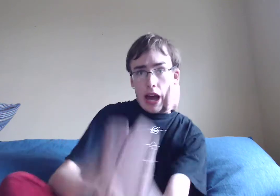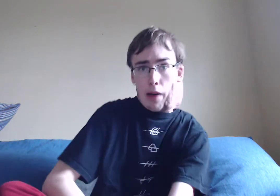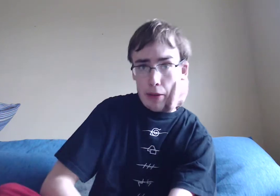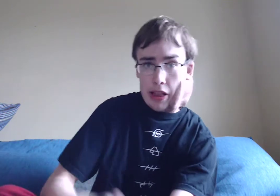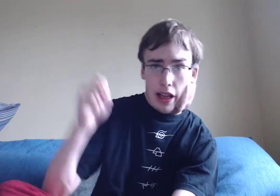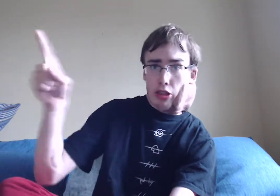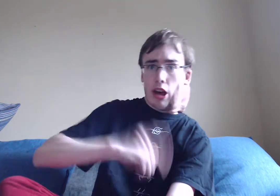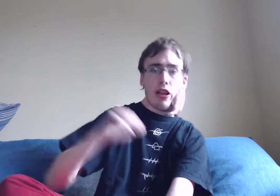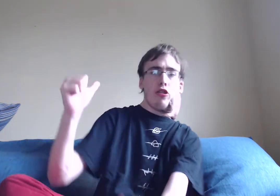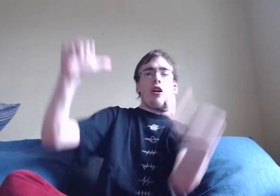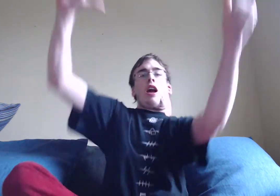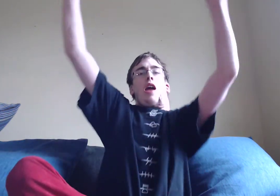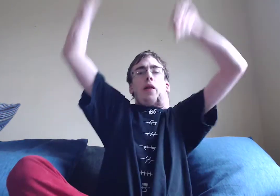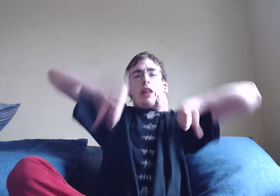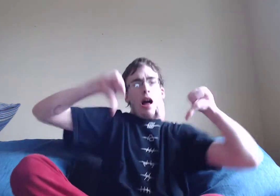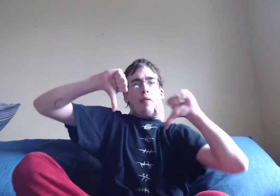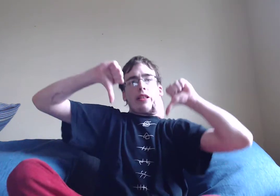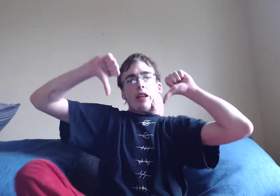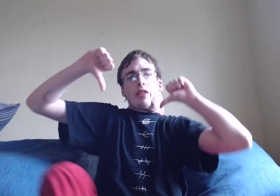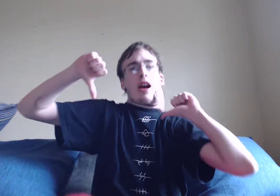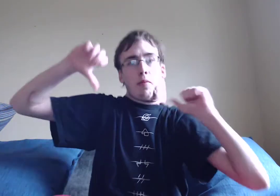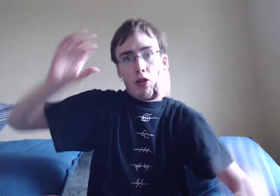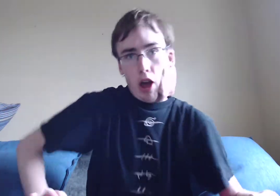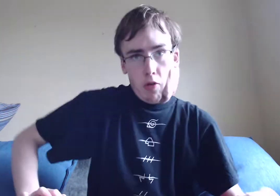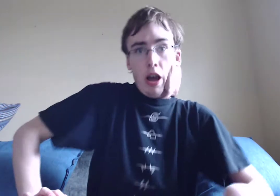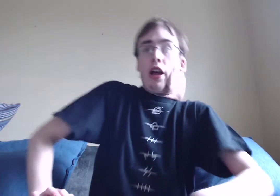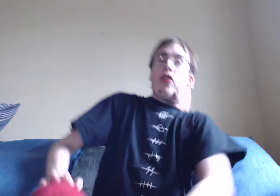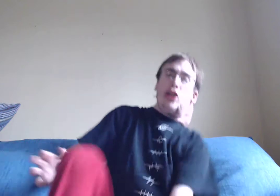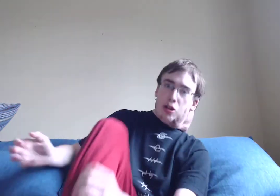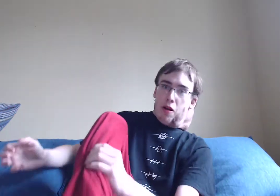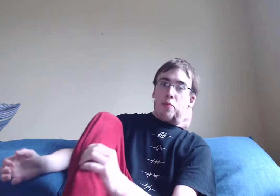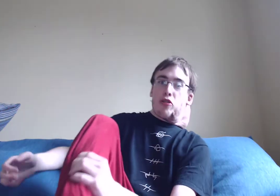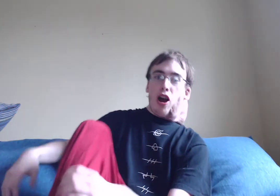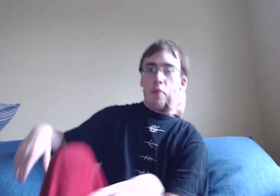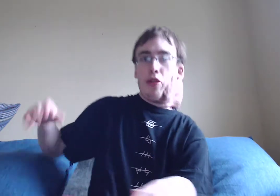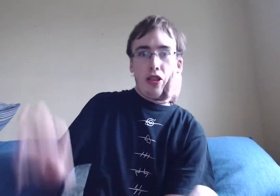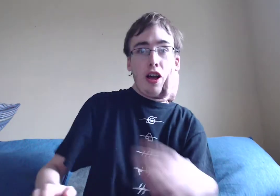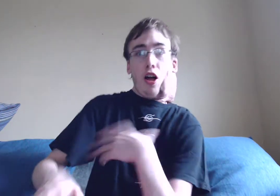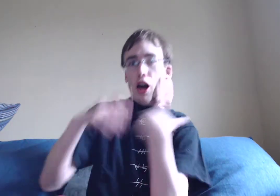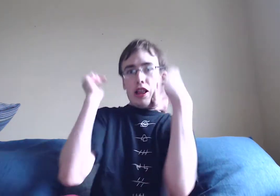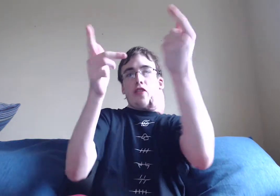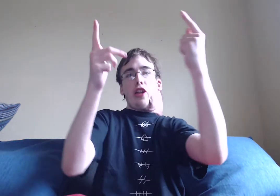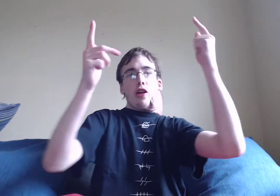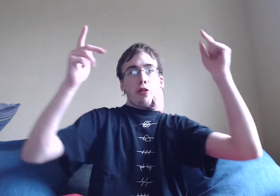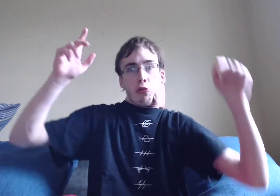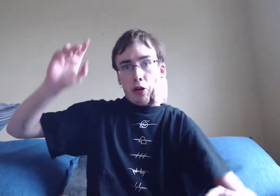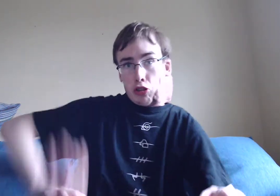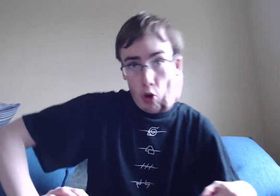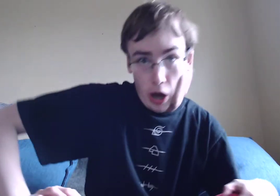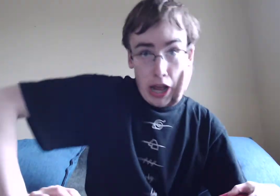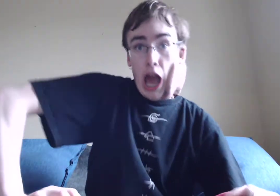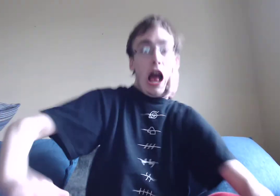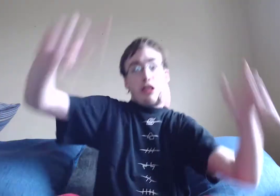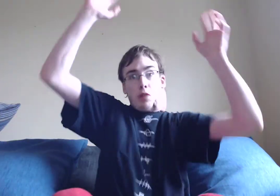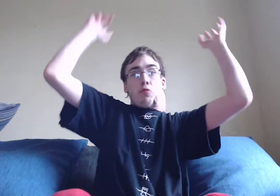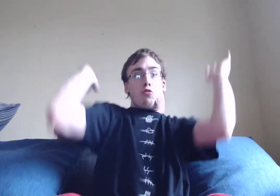happen next chapter. In the comment section down below. These are my pajamas. Like the video if you enjoyed. And subscribe.